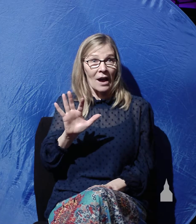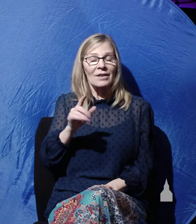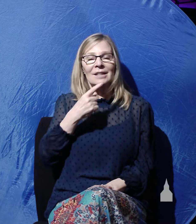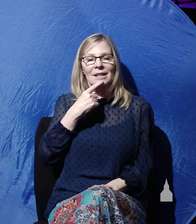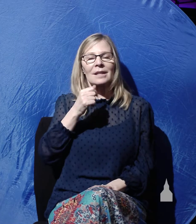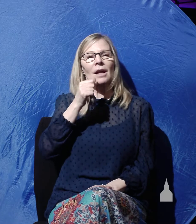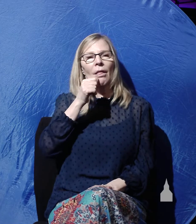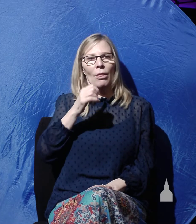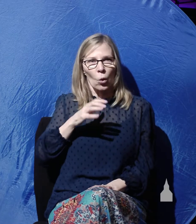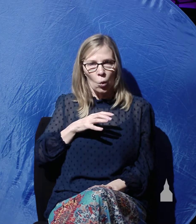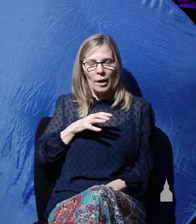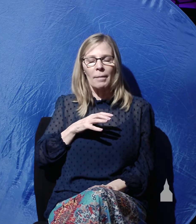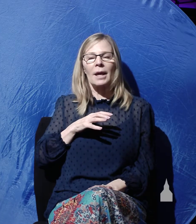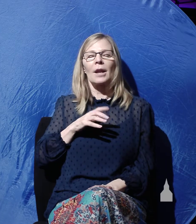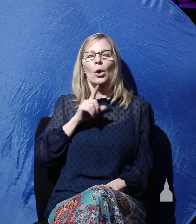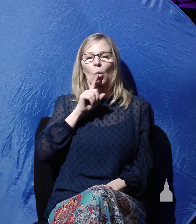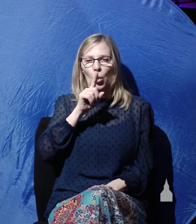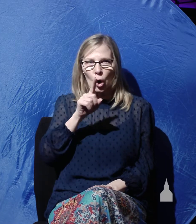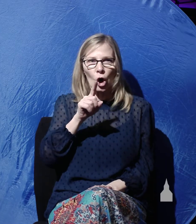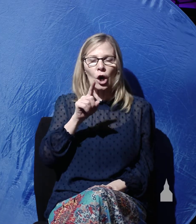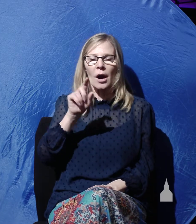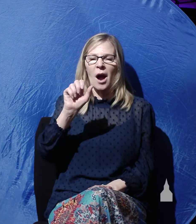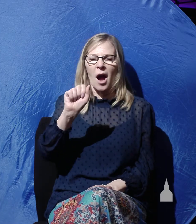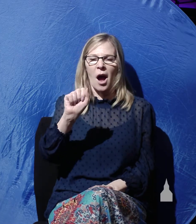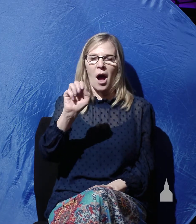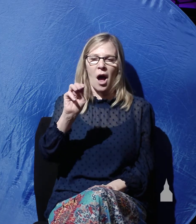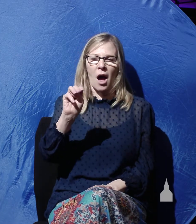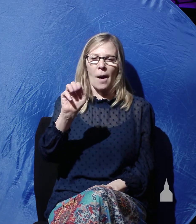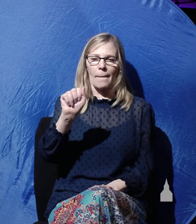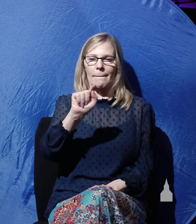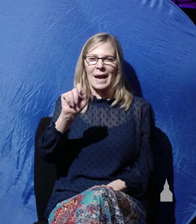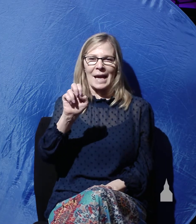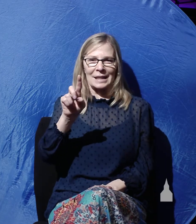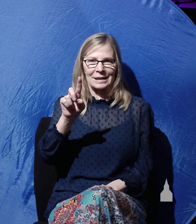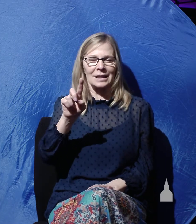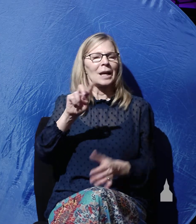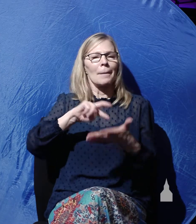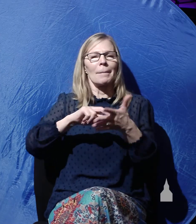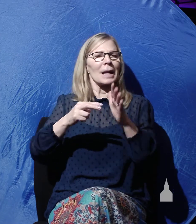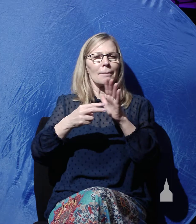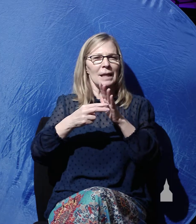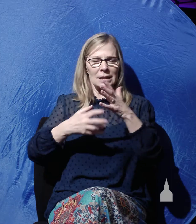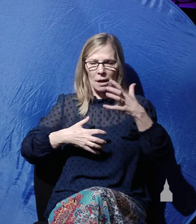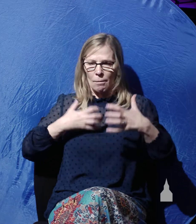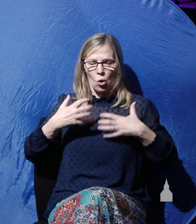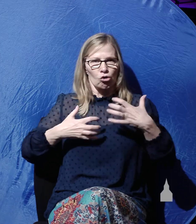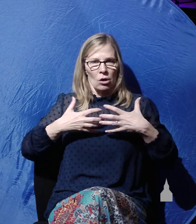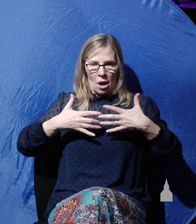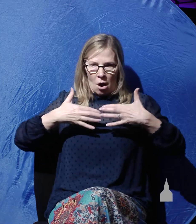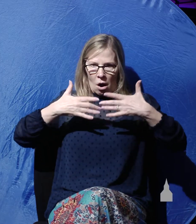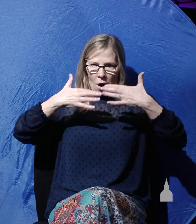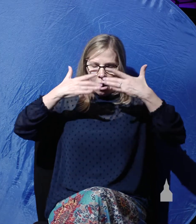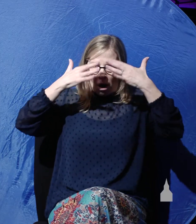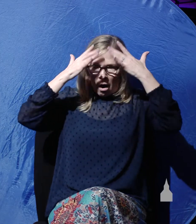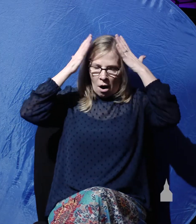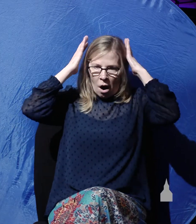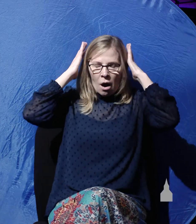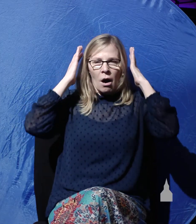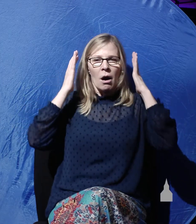amazed, which means that they were overwhelmed with emotion. In fact, this particular Greek word carries with it the various reactions